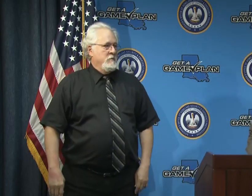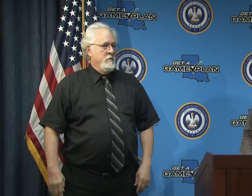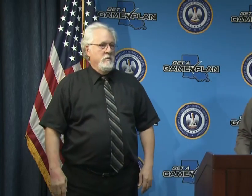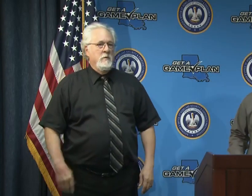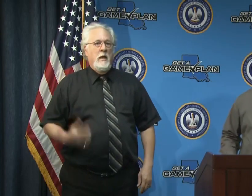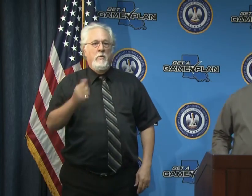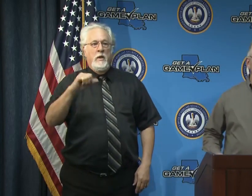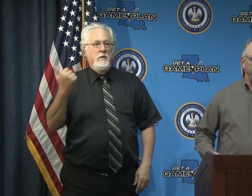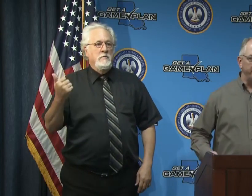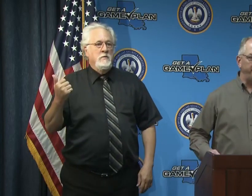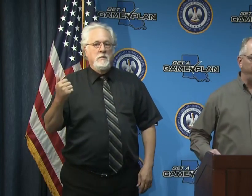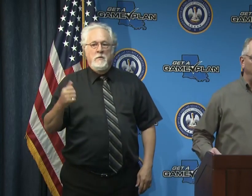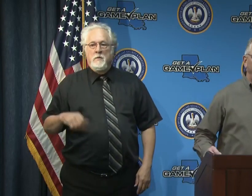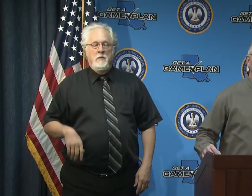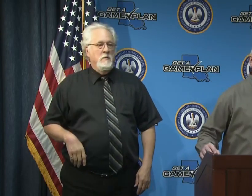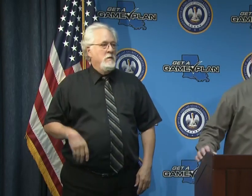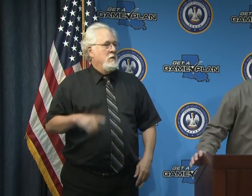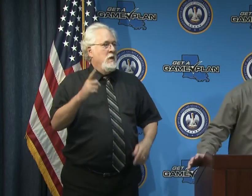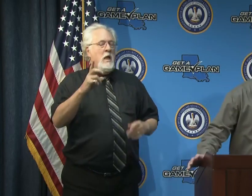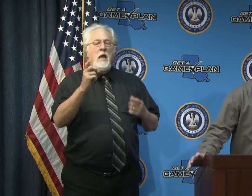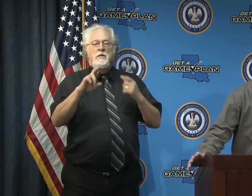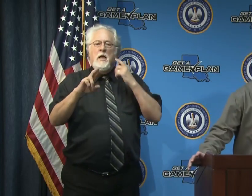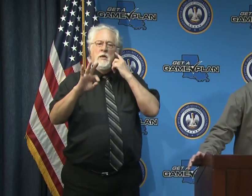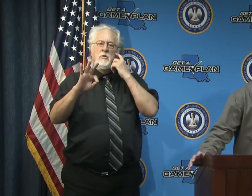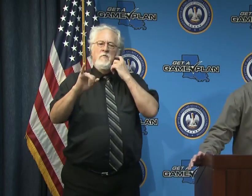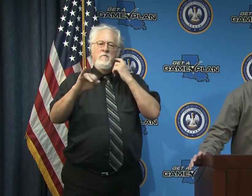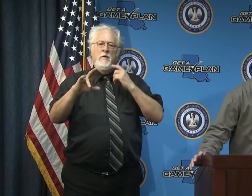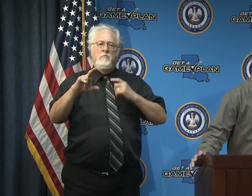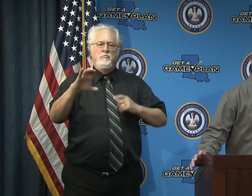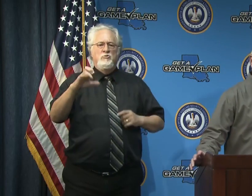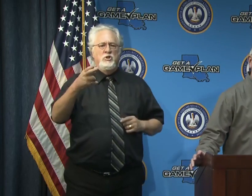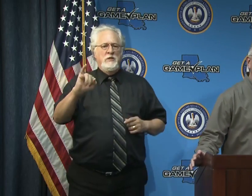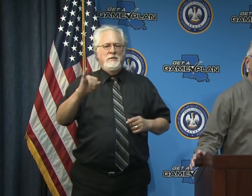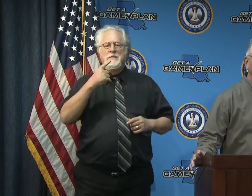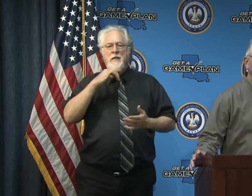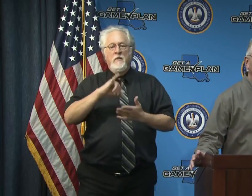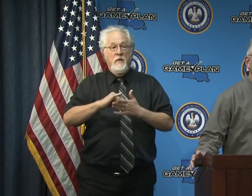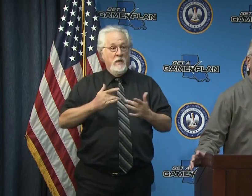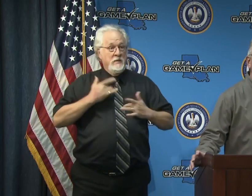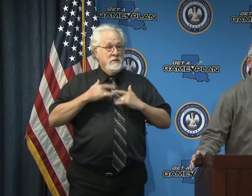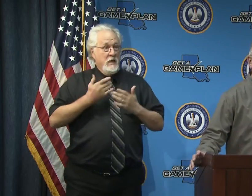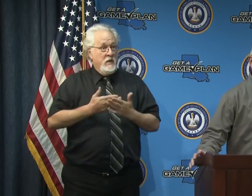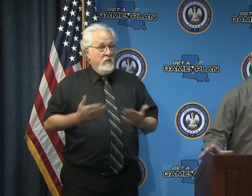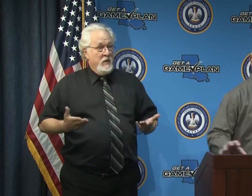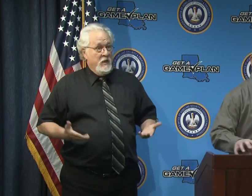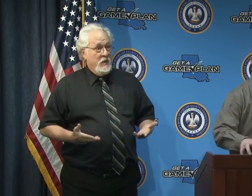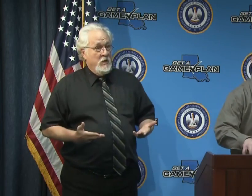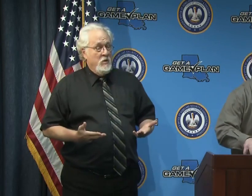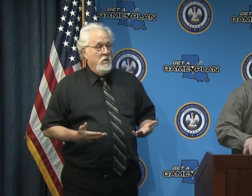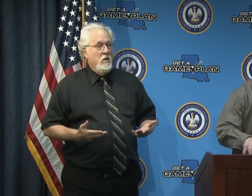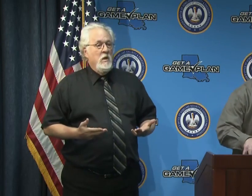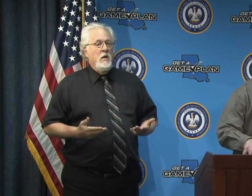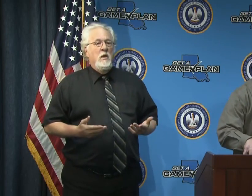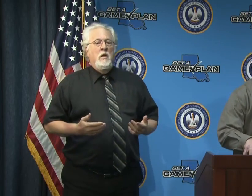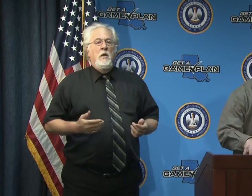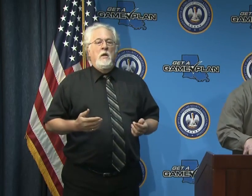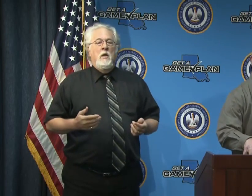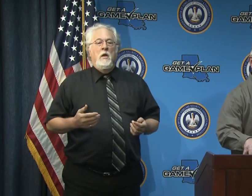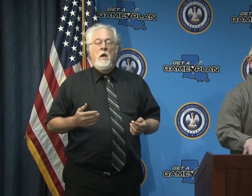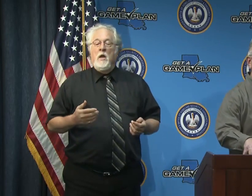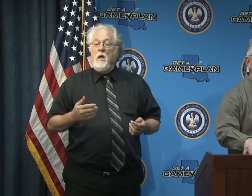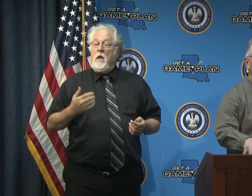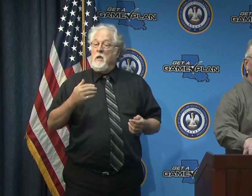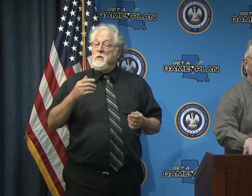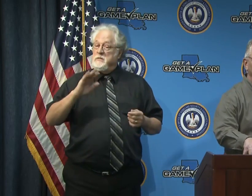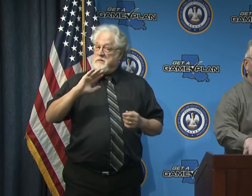anyone else all right and and dr fauci said that really the exciting thing here wasn't just that we've it appears that we